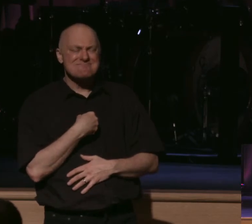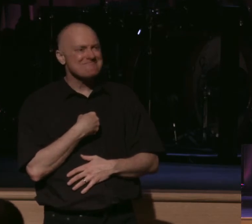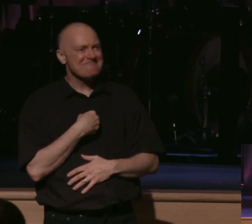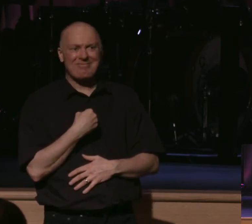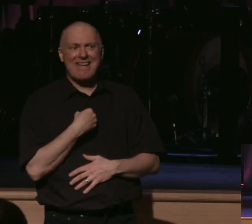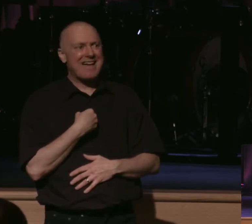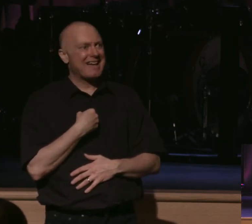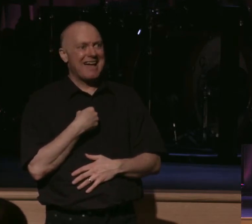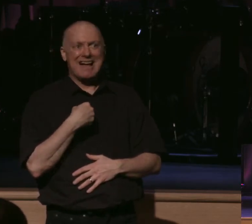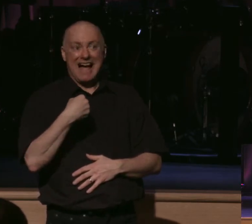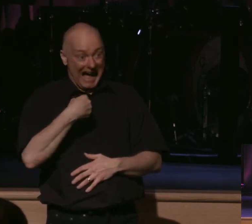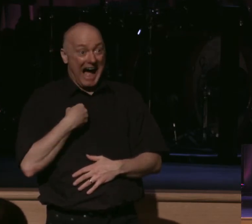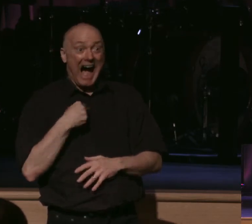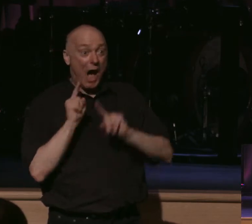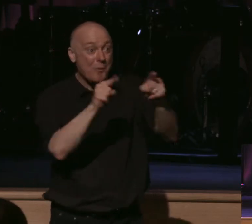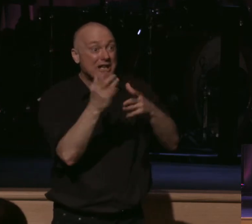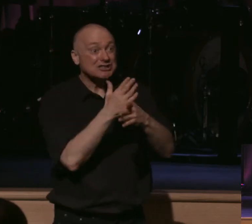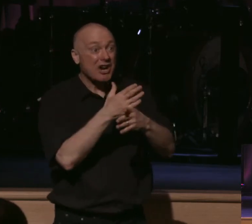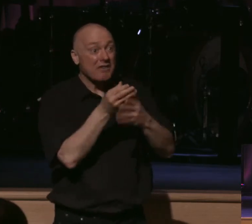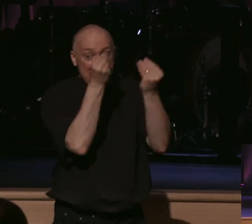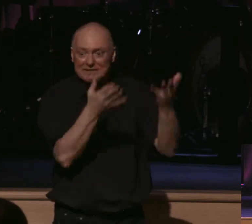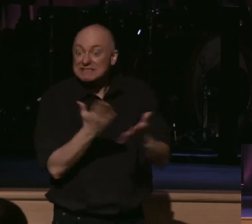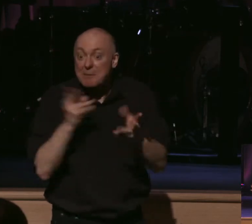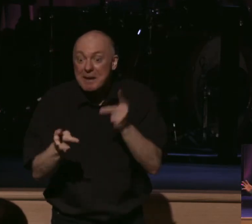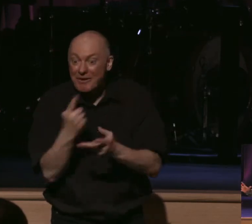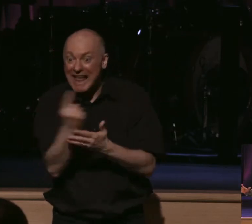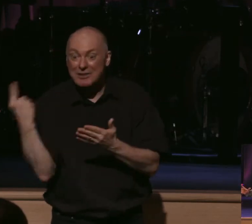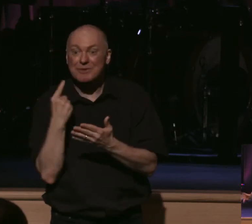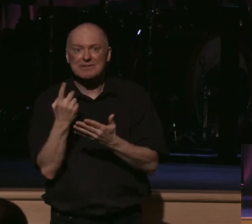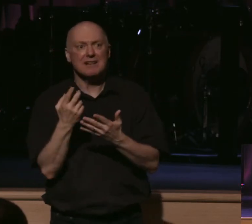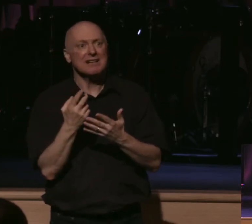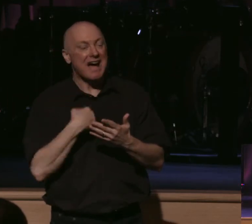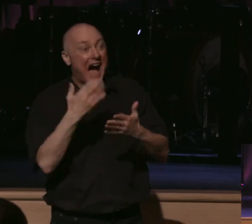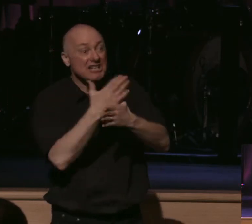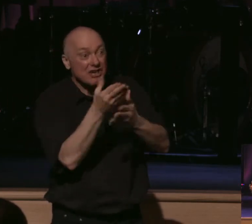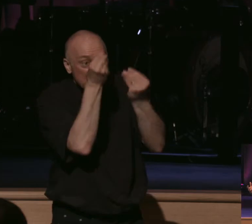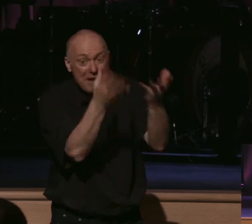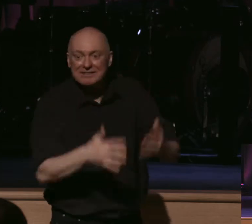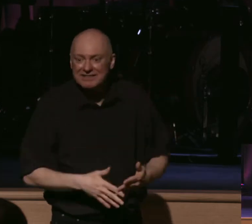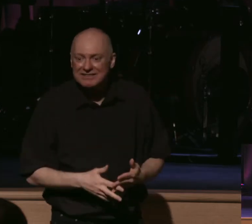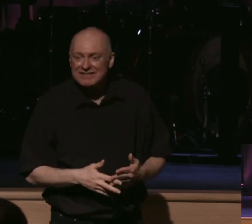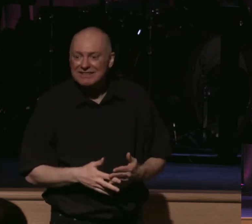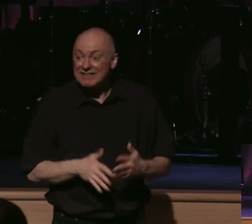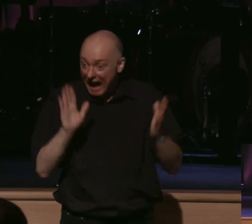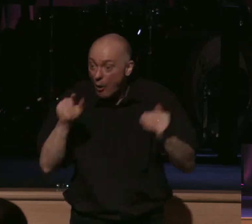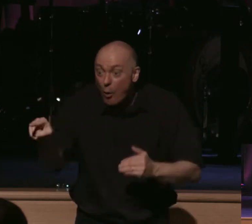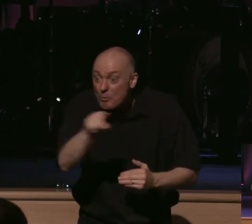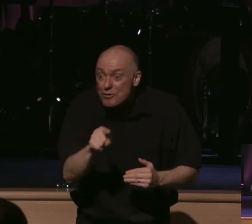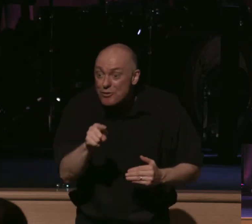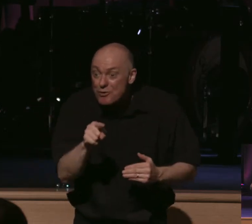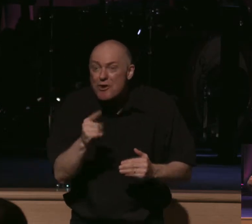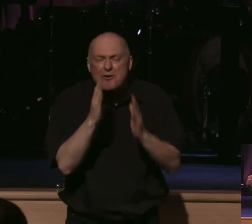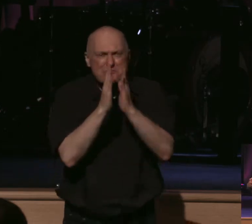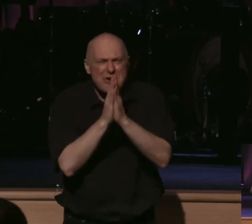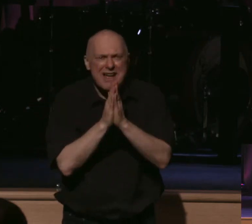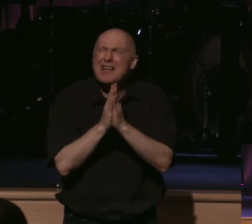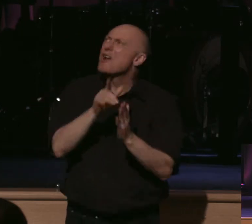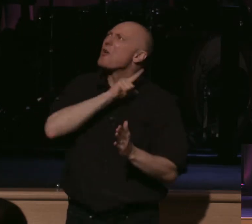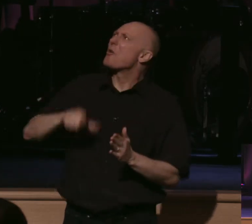I had to go out and share the message of Christ. I just had to do it. And I pray you were also like me, thinking and praying and burdened with the